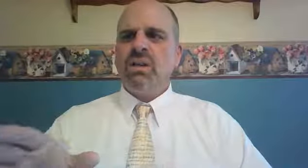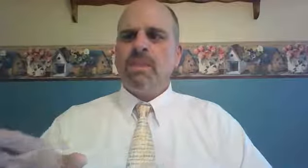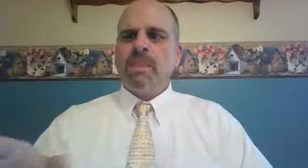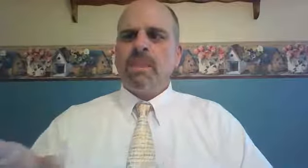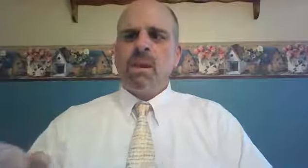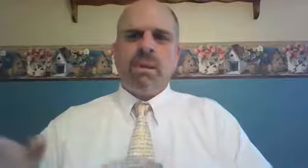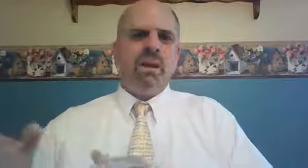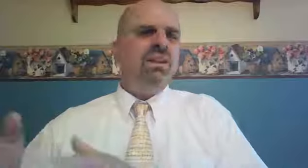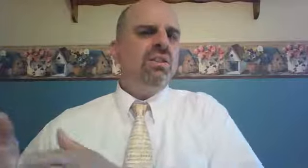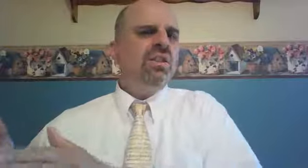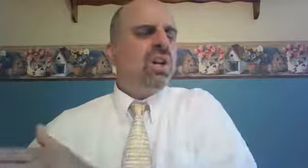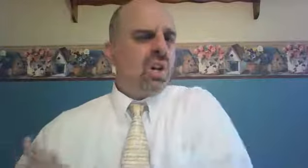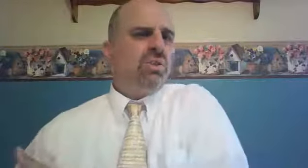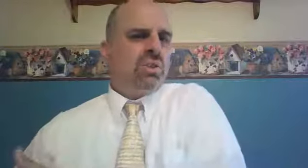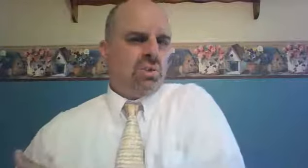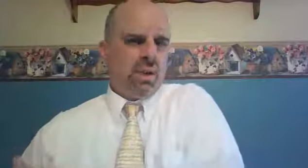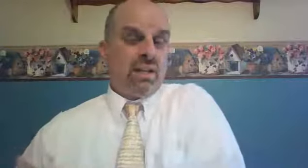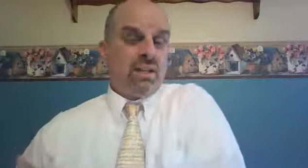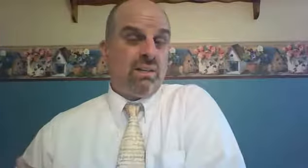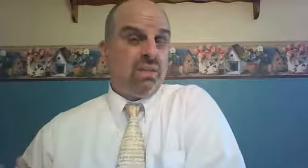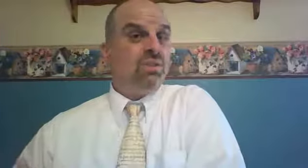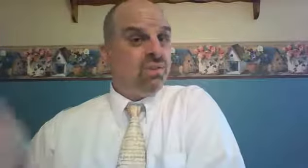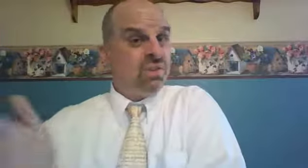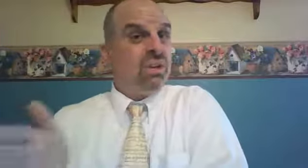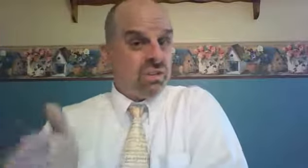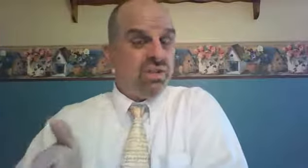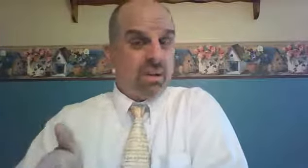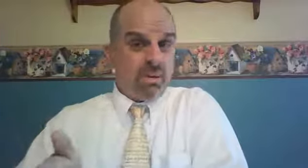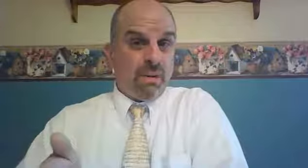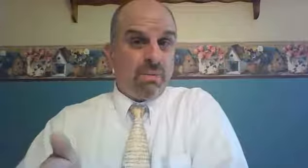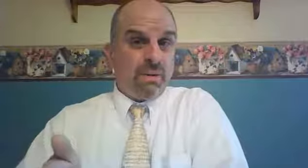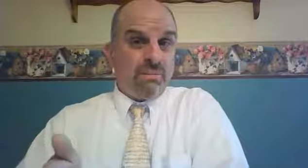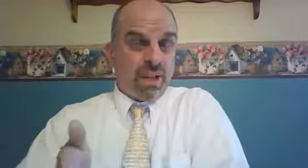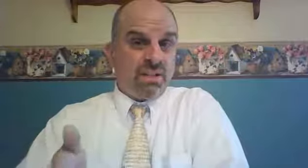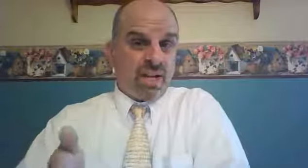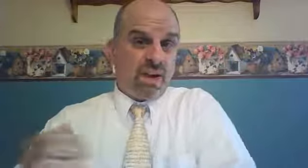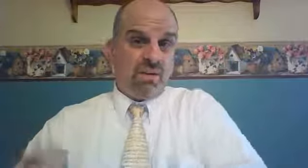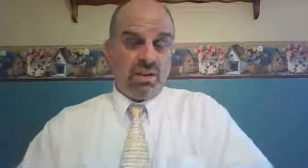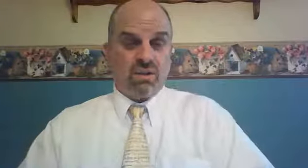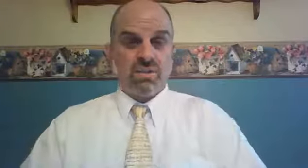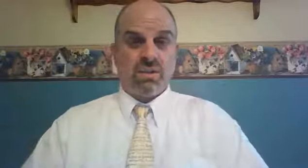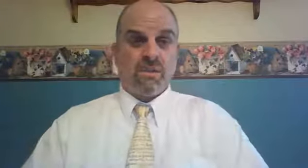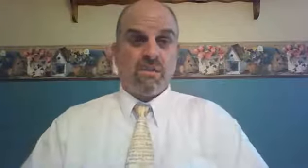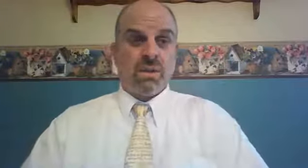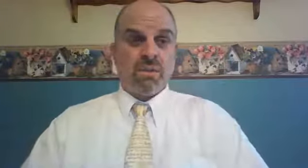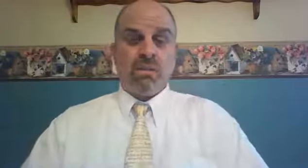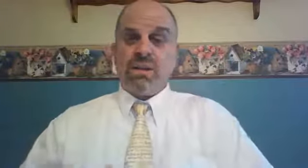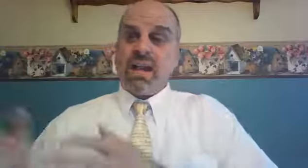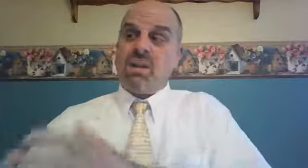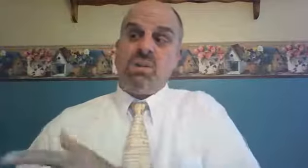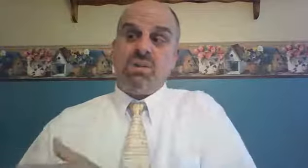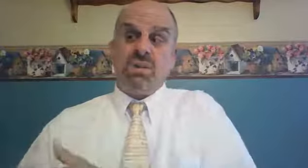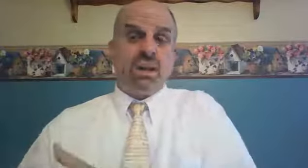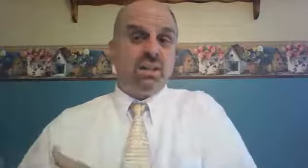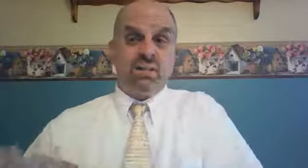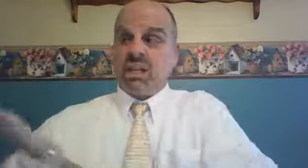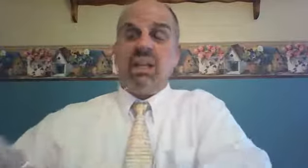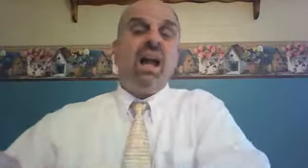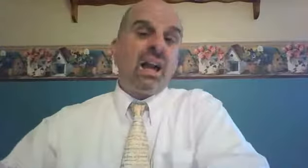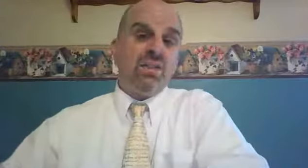apparently there's a closer relative that should step up and take care of this. But that closer relative declines.